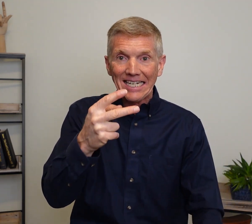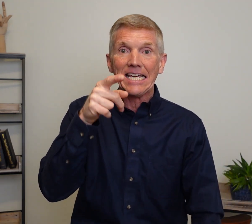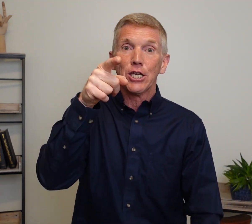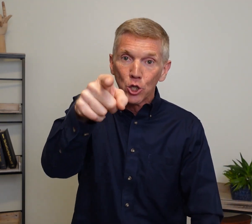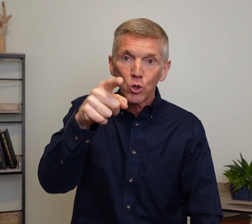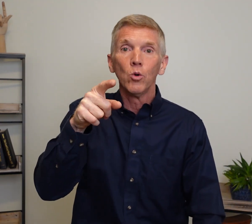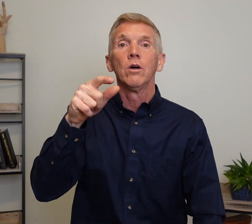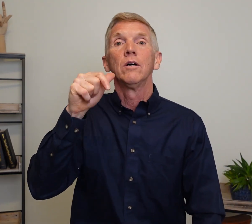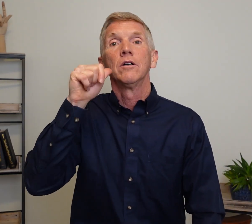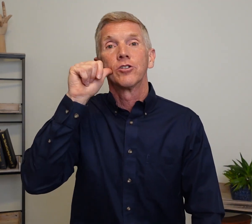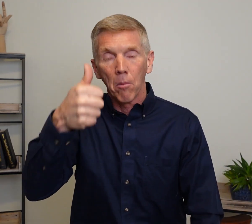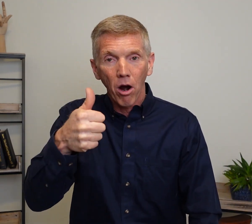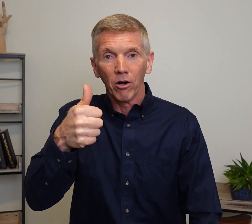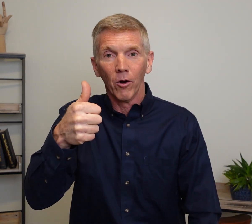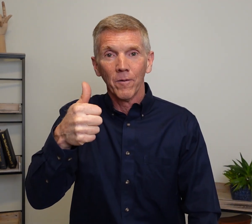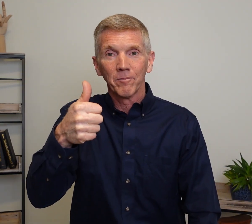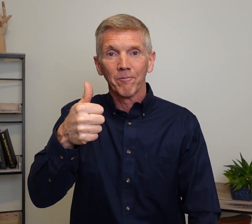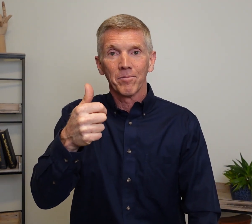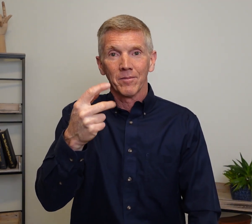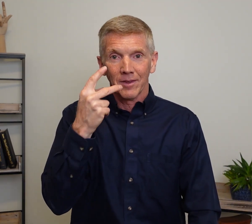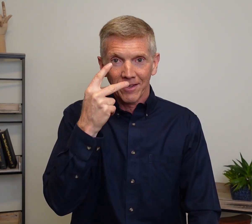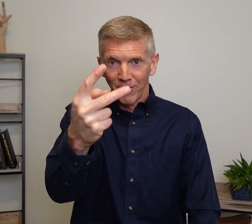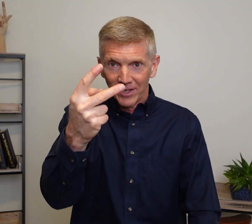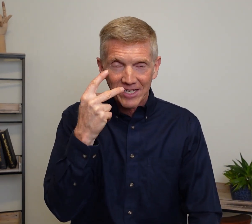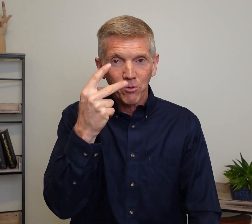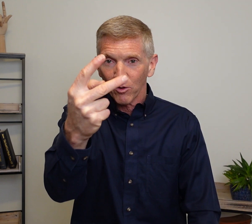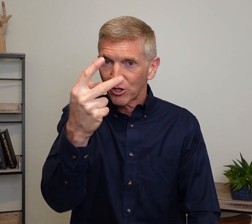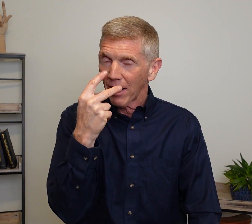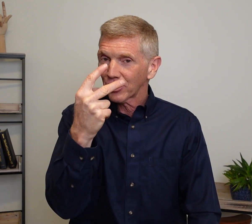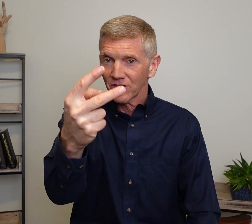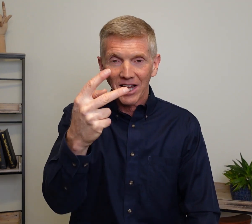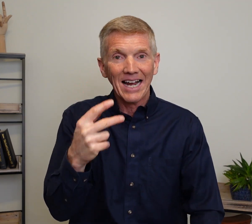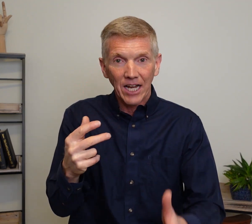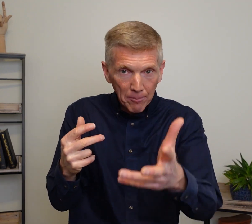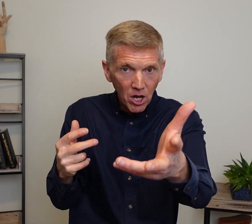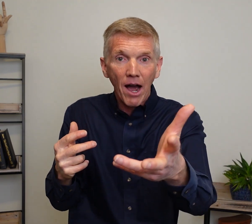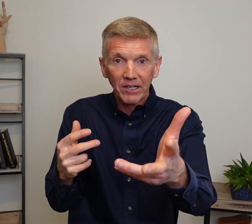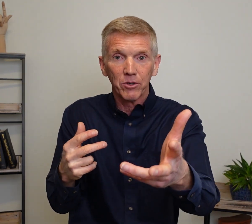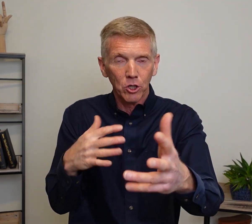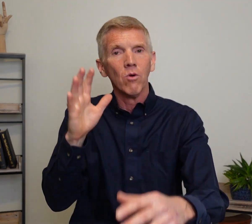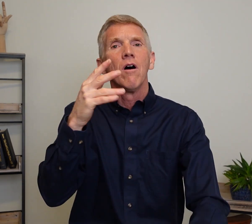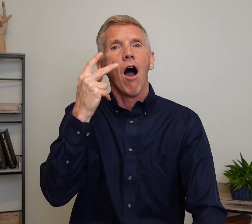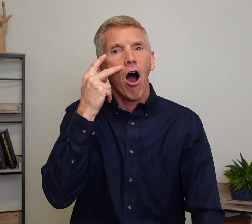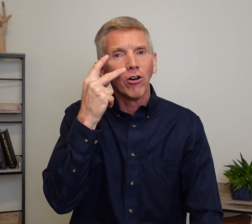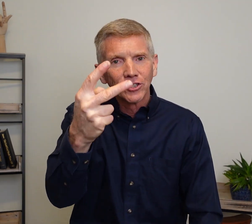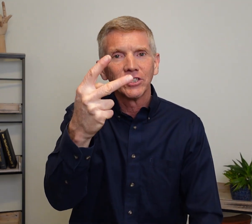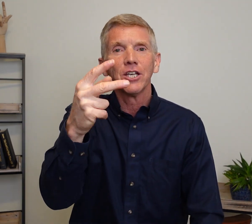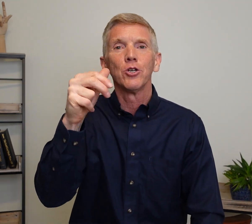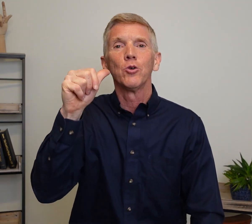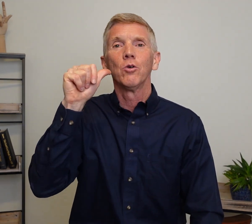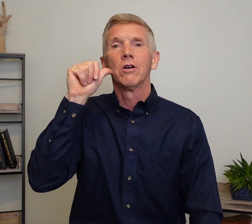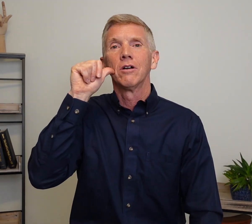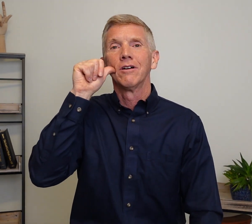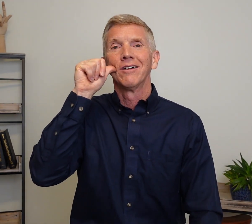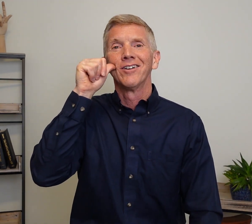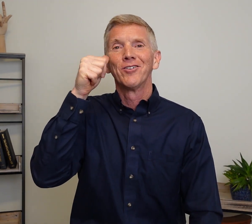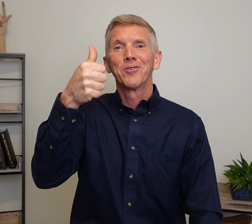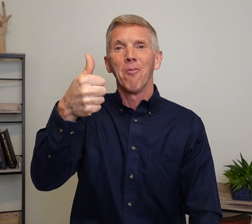See you tomorrow. This is one of those directional signs. I'm talking with you. I'll see you tomorrow.